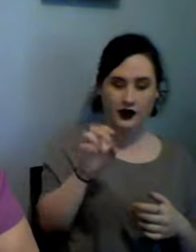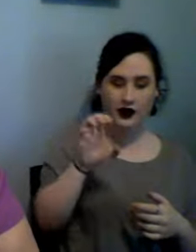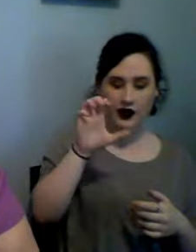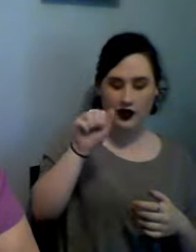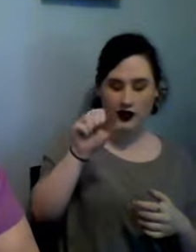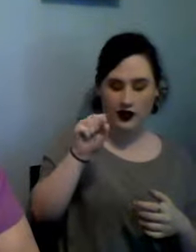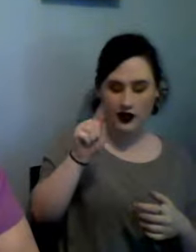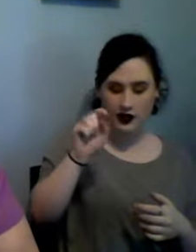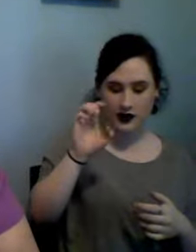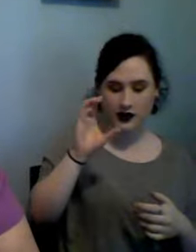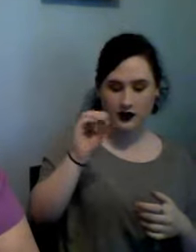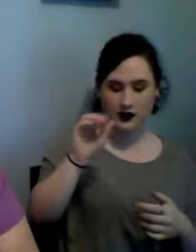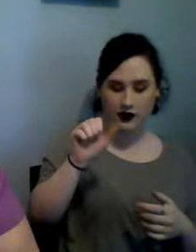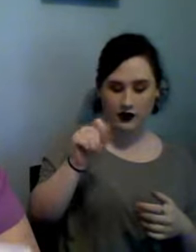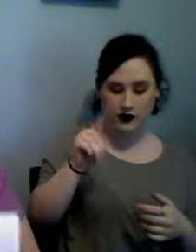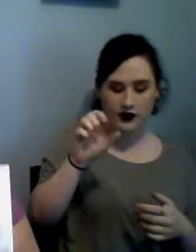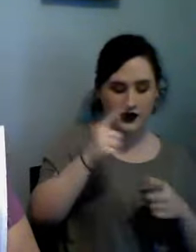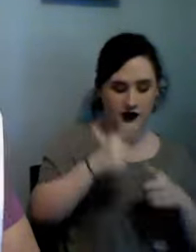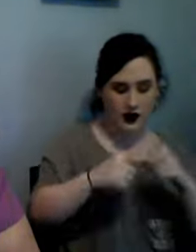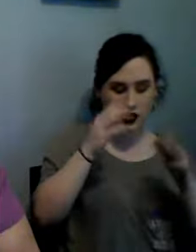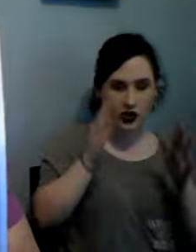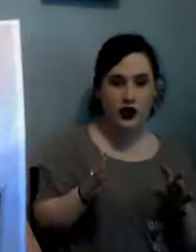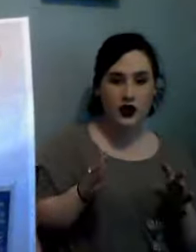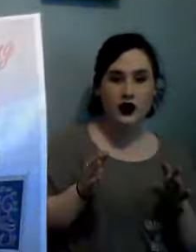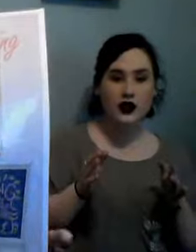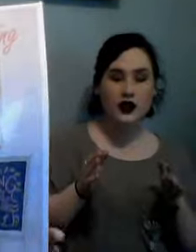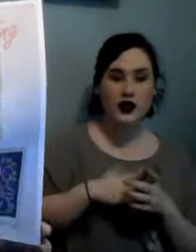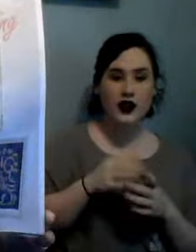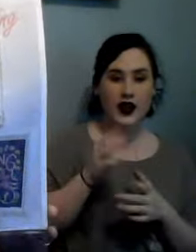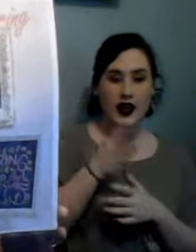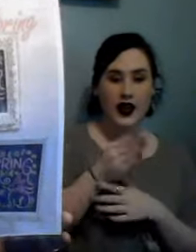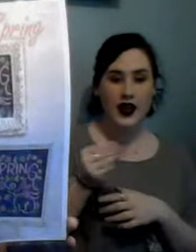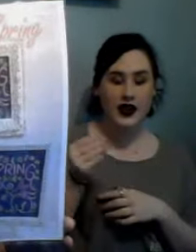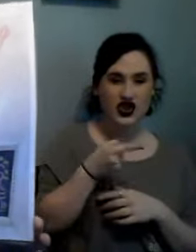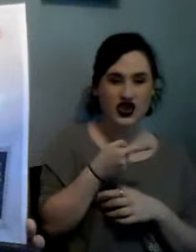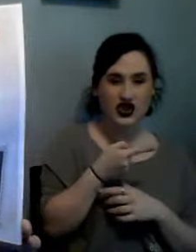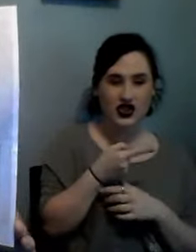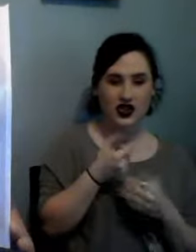and she has stitched or was stitching this